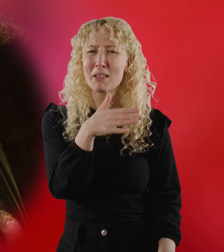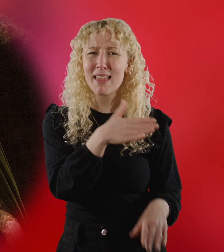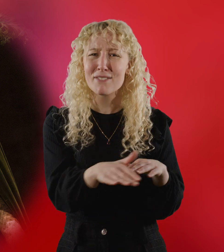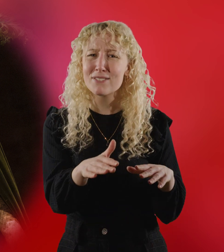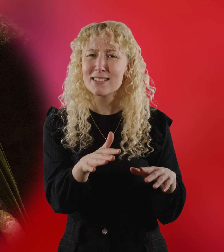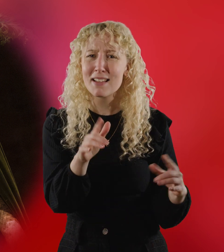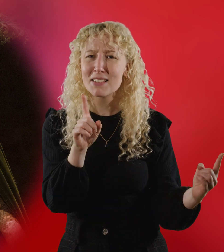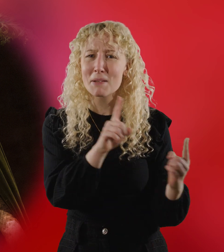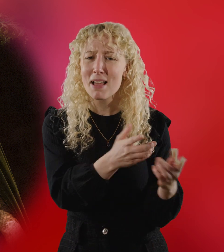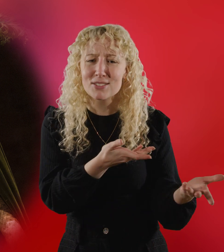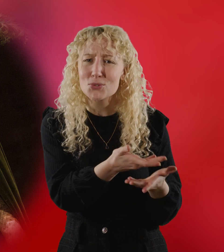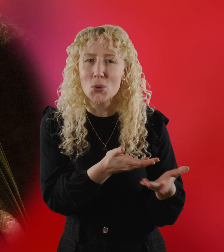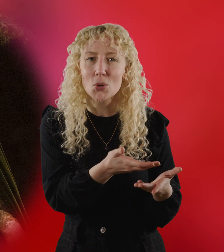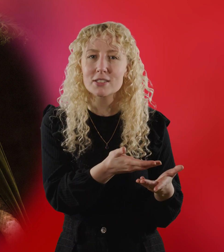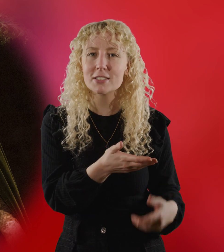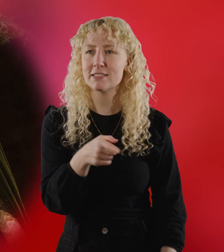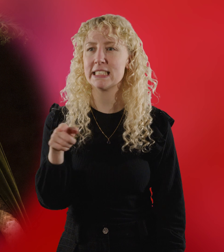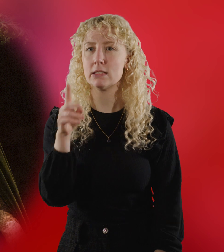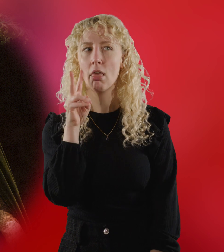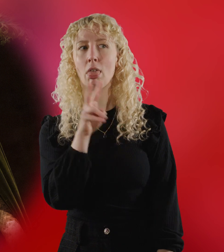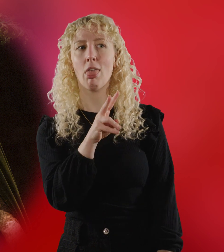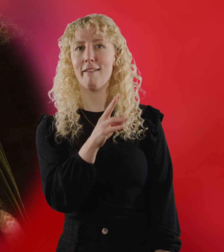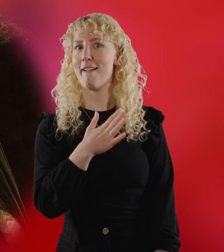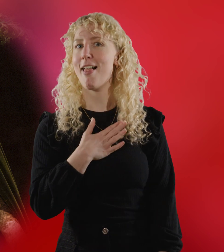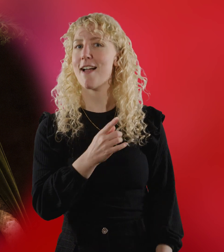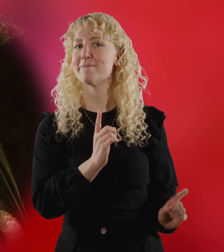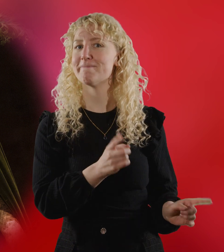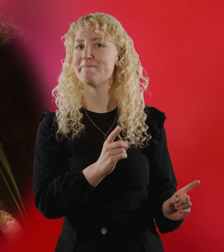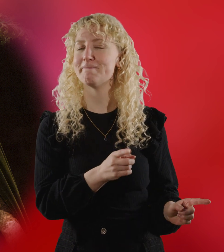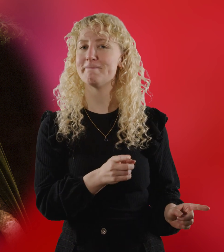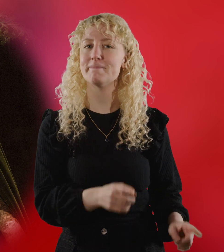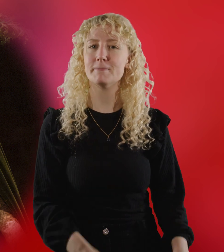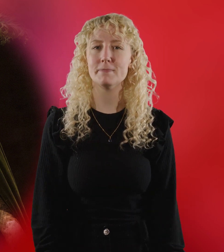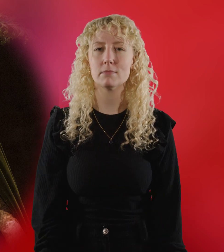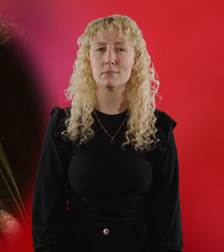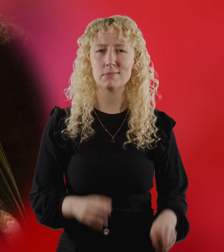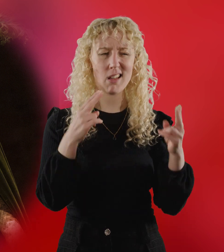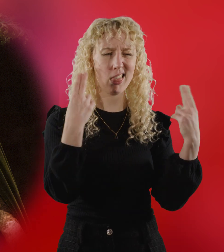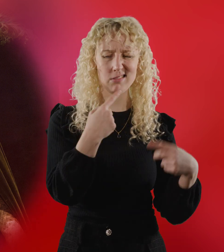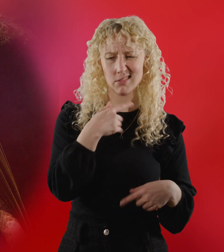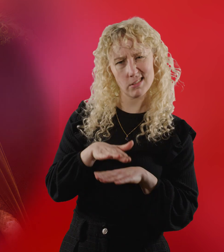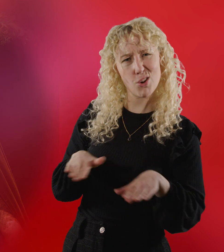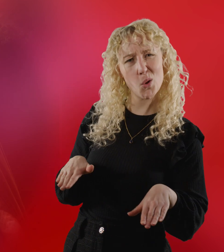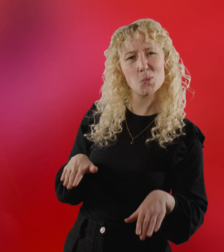Even though he's never spoken to her, only seen her from afar. Liz turns him down.